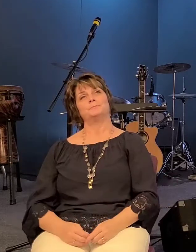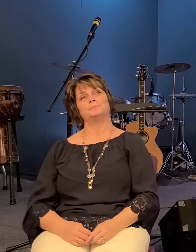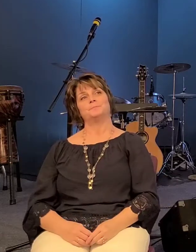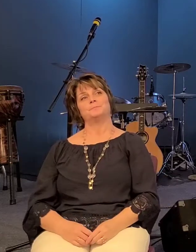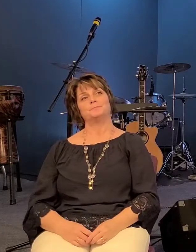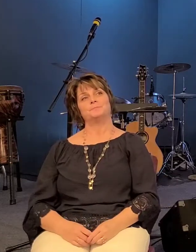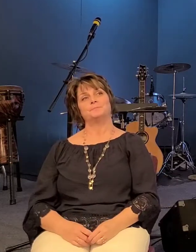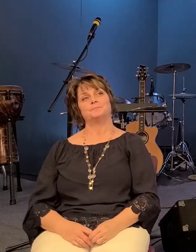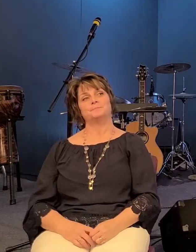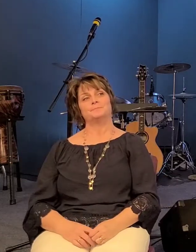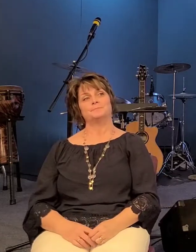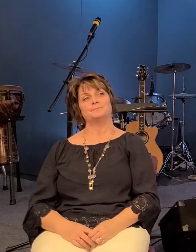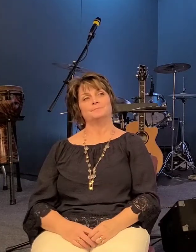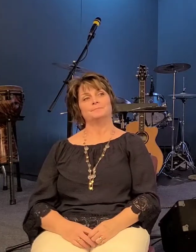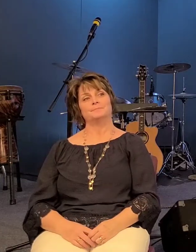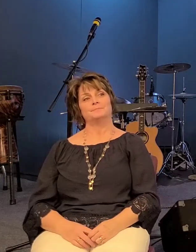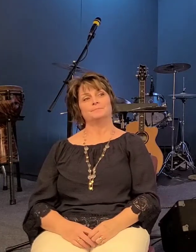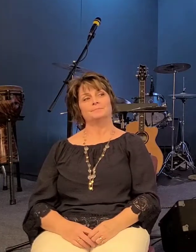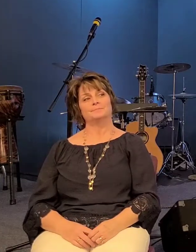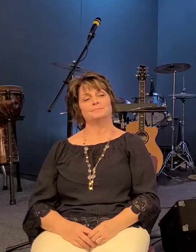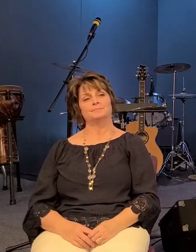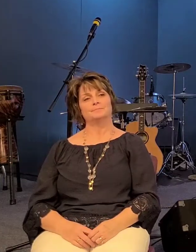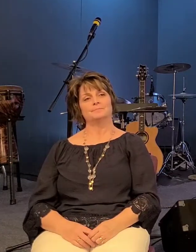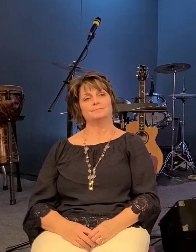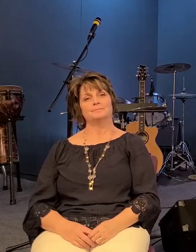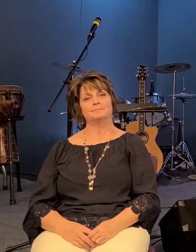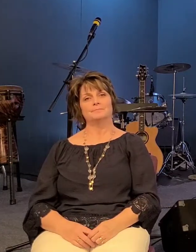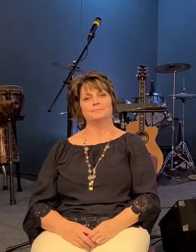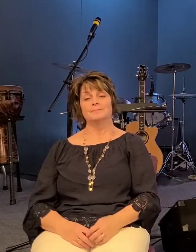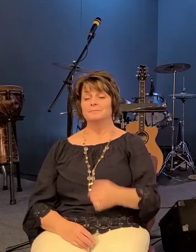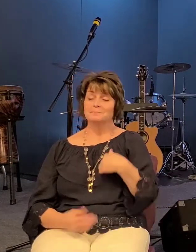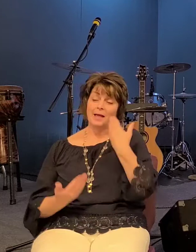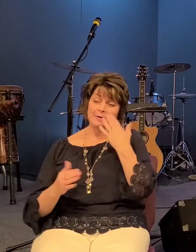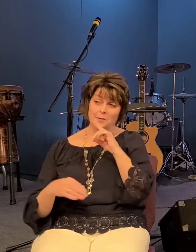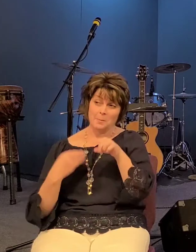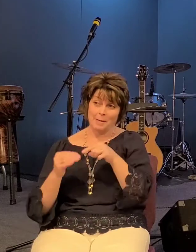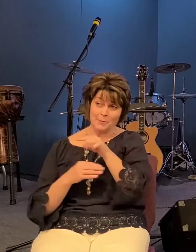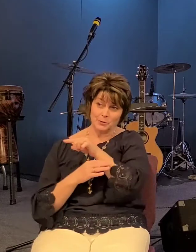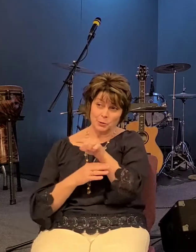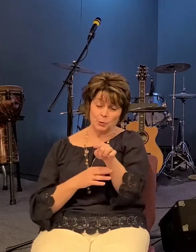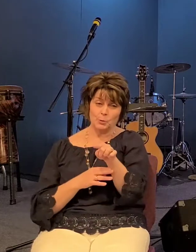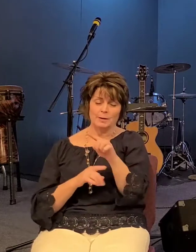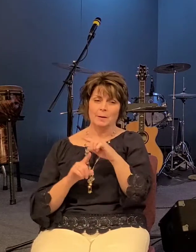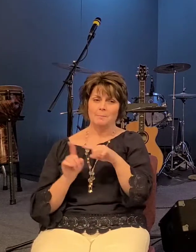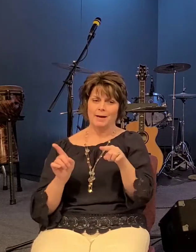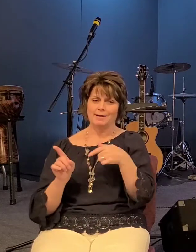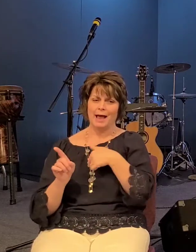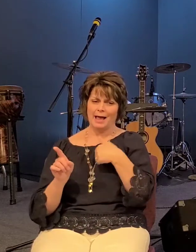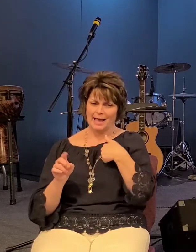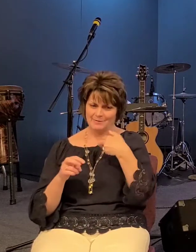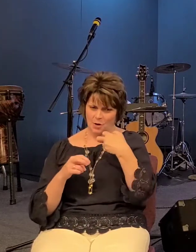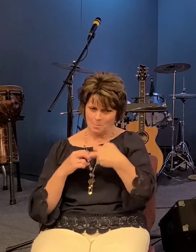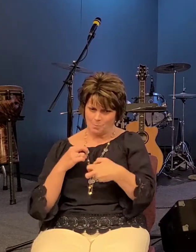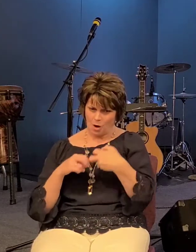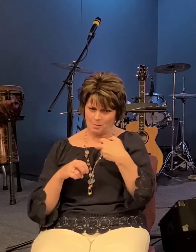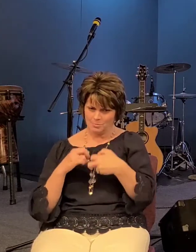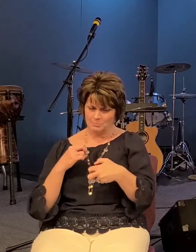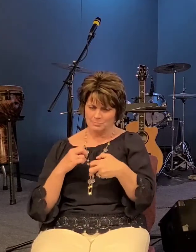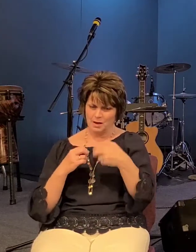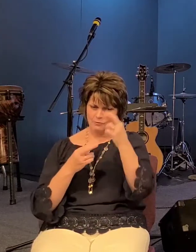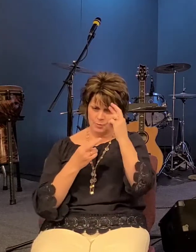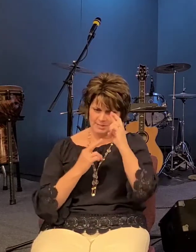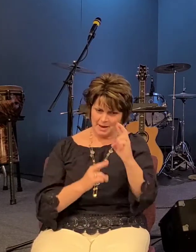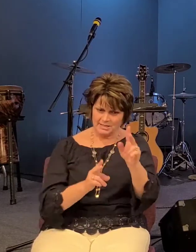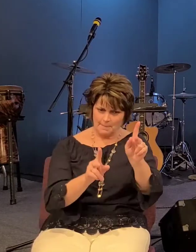and i don't know about you but i i really have a problem with respecting someone who tells me to do one thing